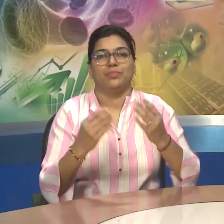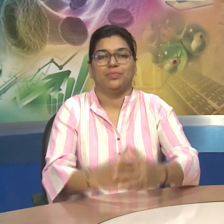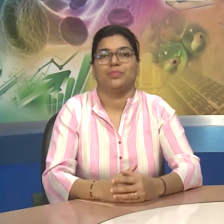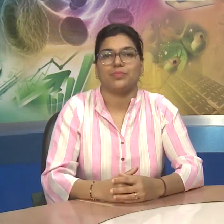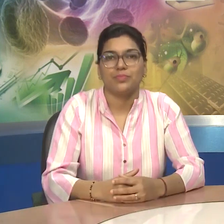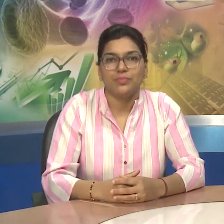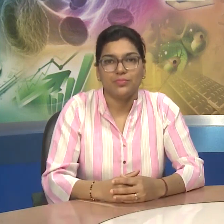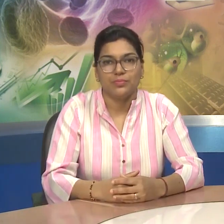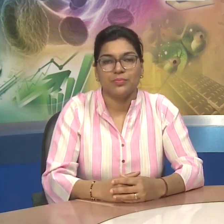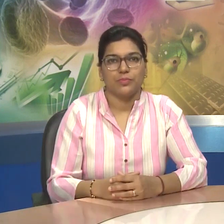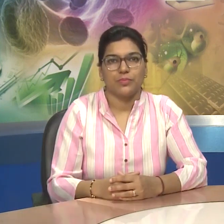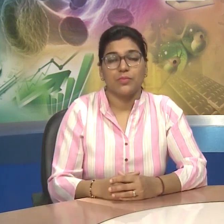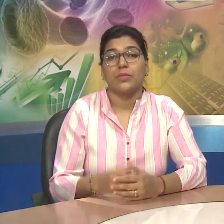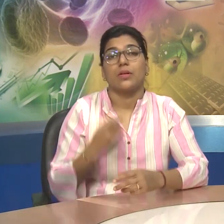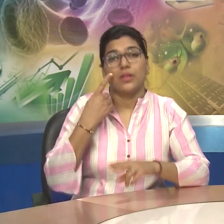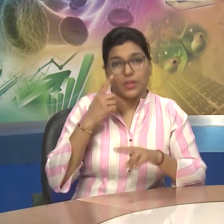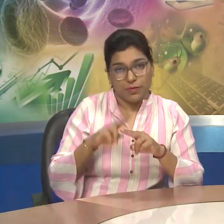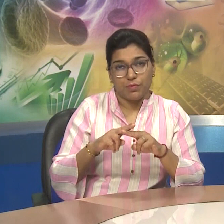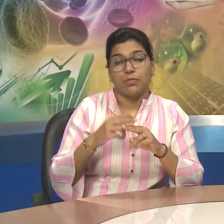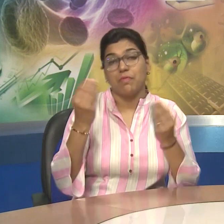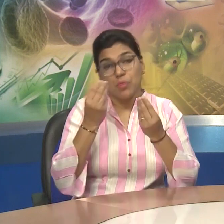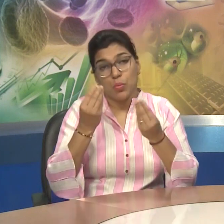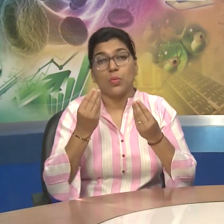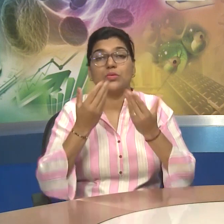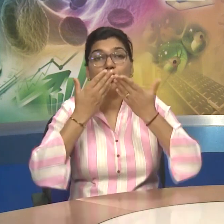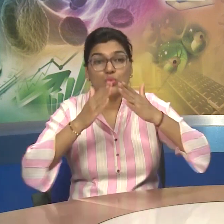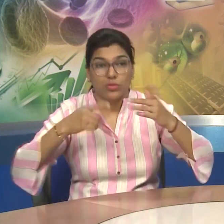Maximum If A Student